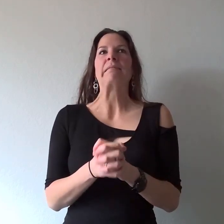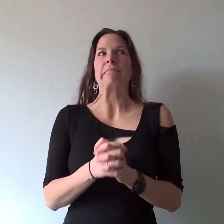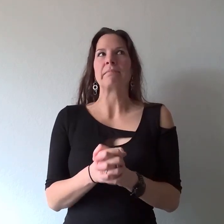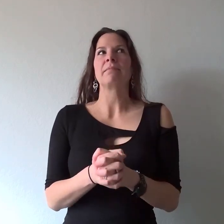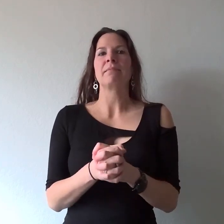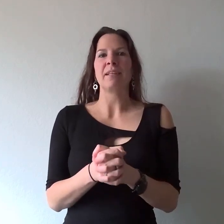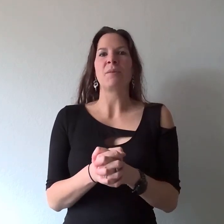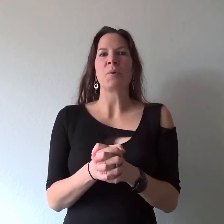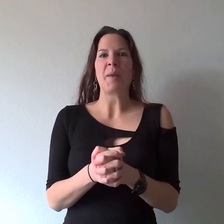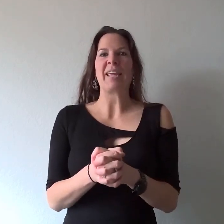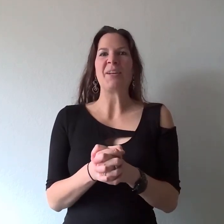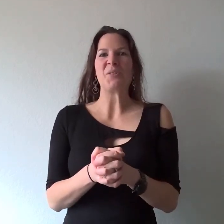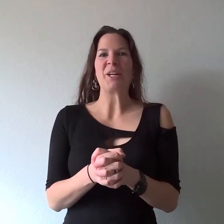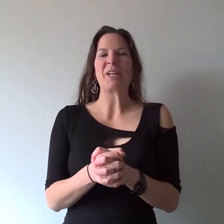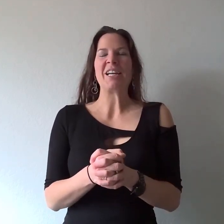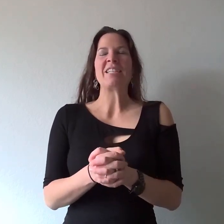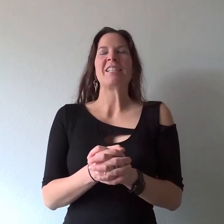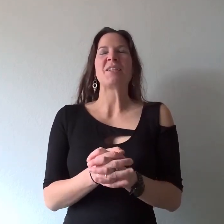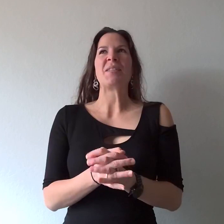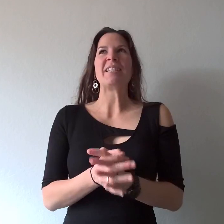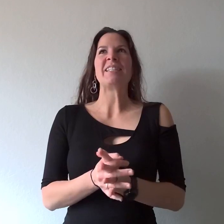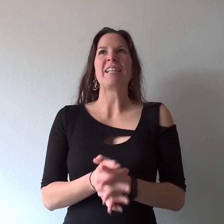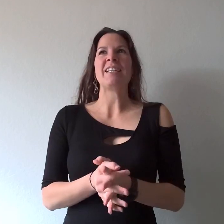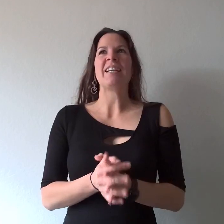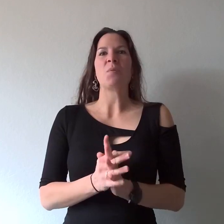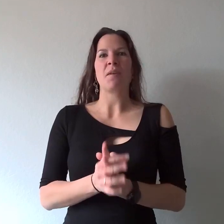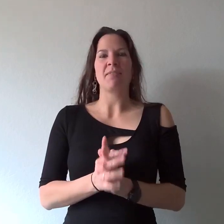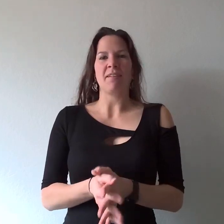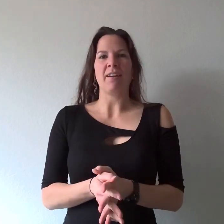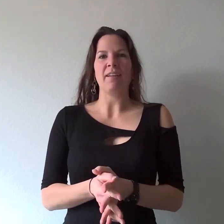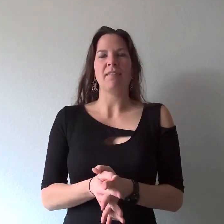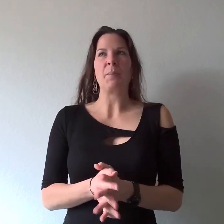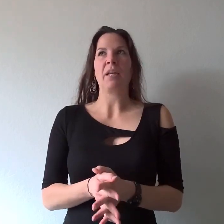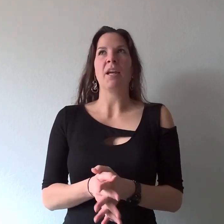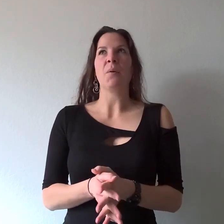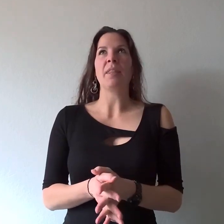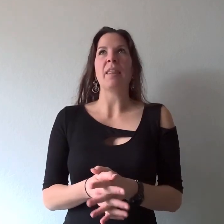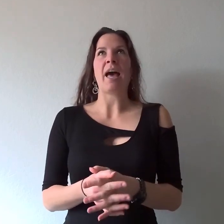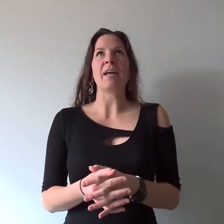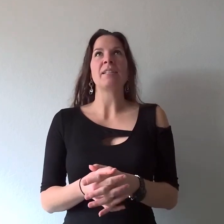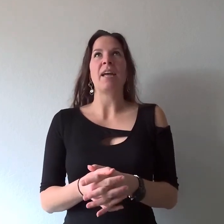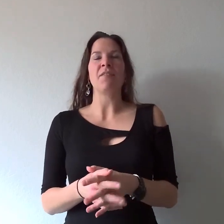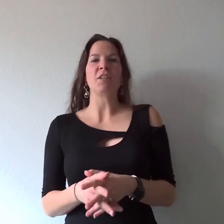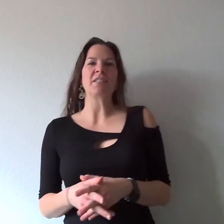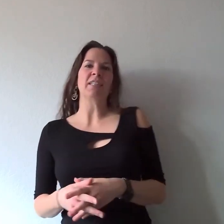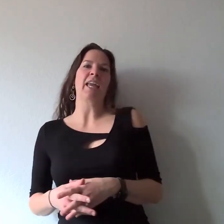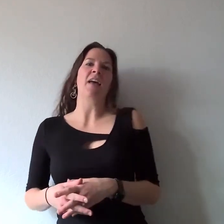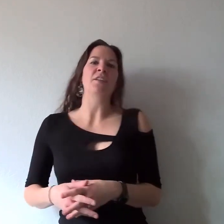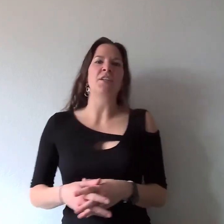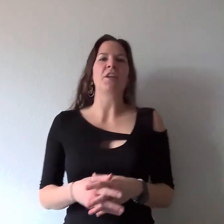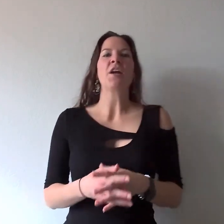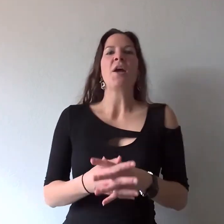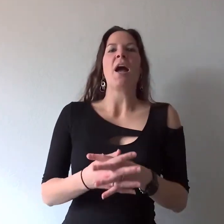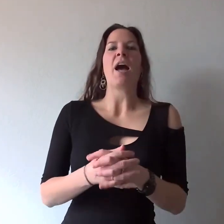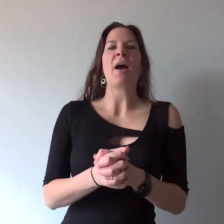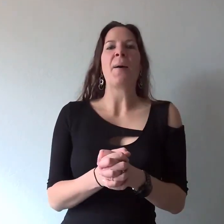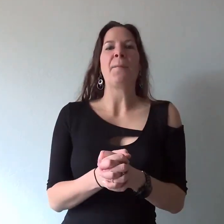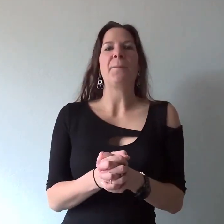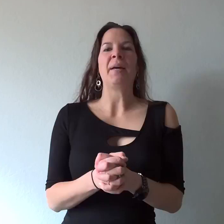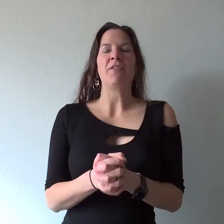but we're making it work so this Sunday at 1.30 I'm going to go with that I haven't looked at the calendar but it